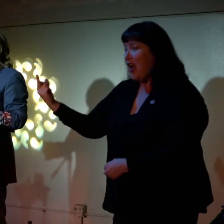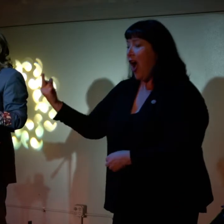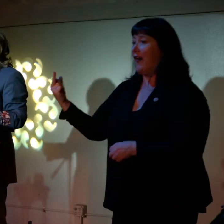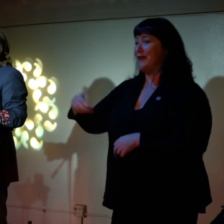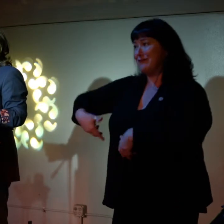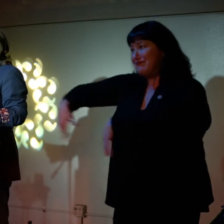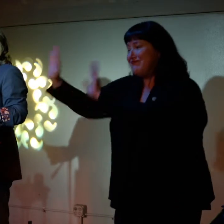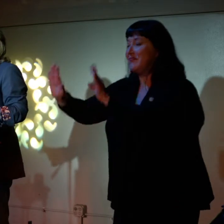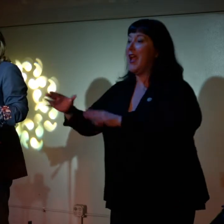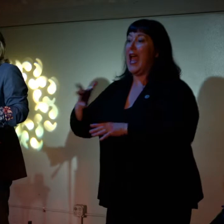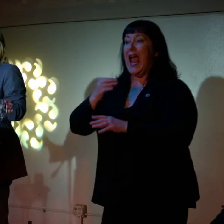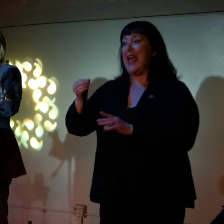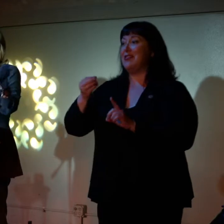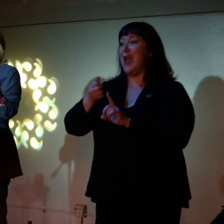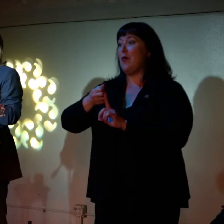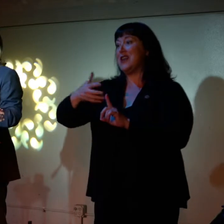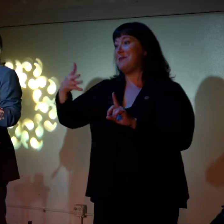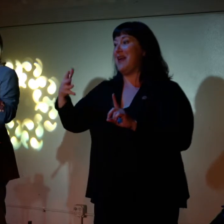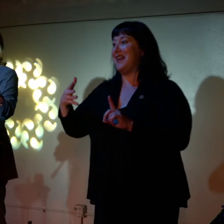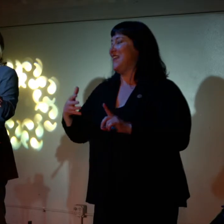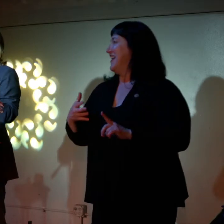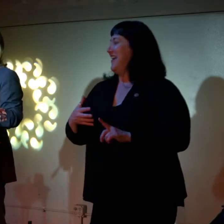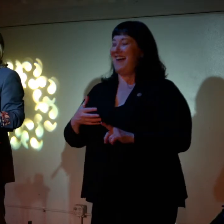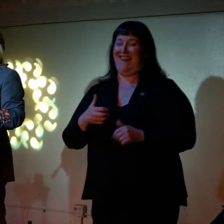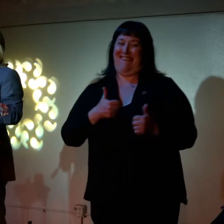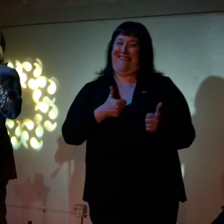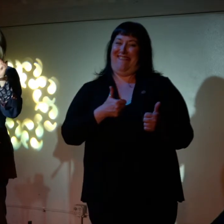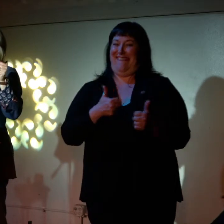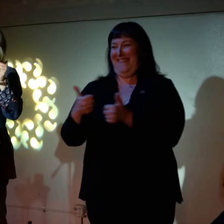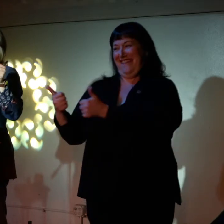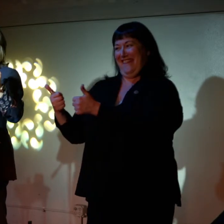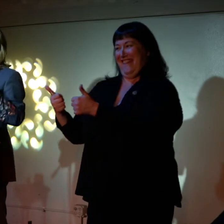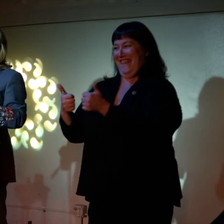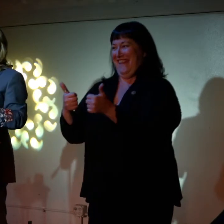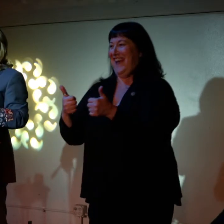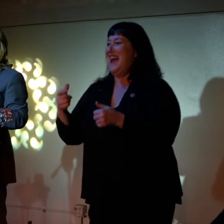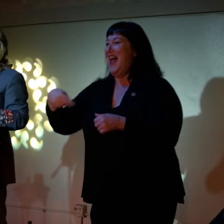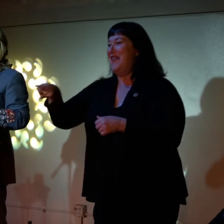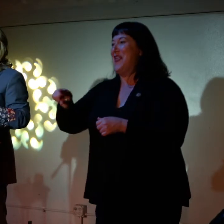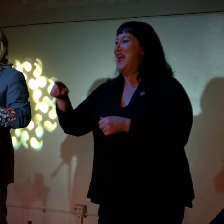expanding further into the... Good job, guys. That was good. Woo!